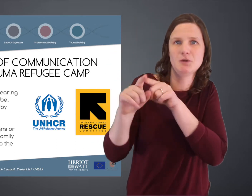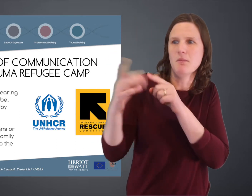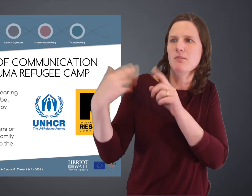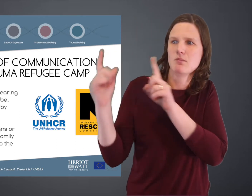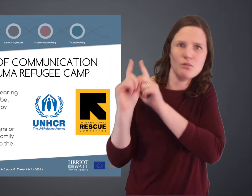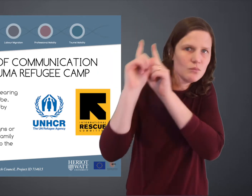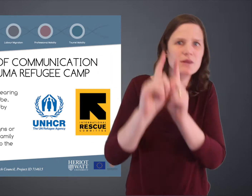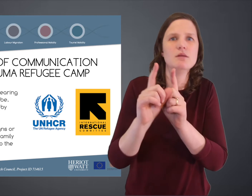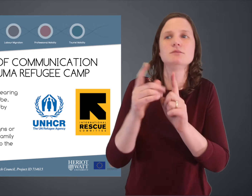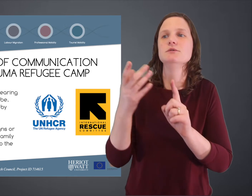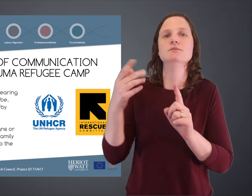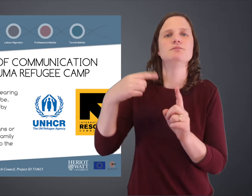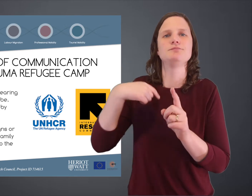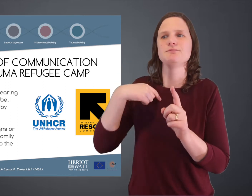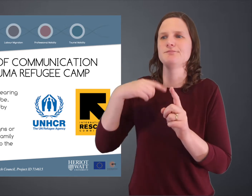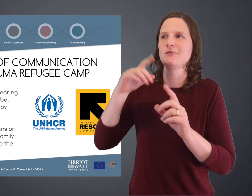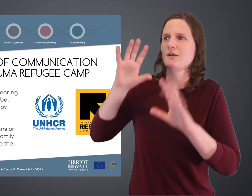who will go with them to such an appointment.